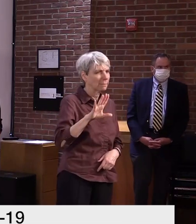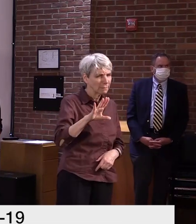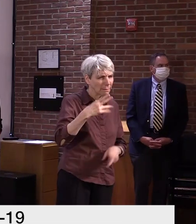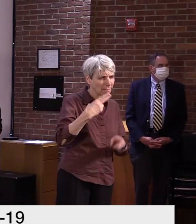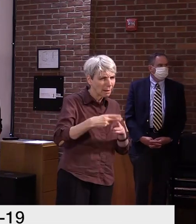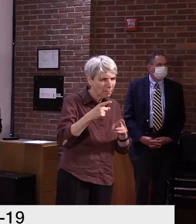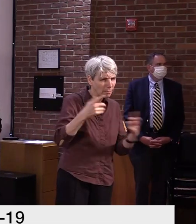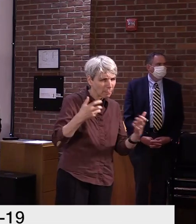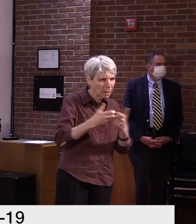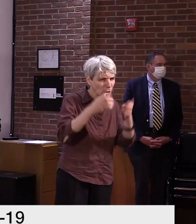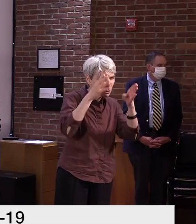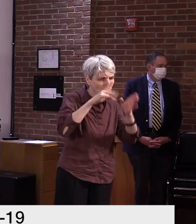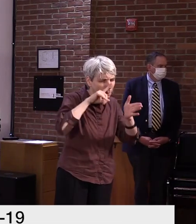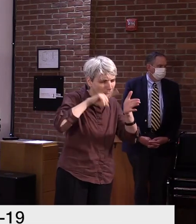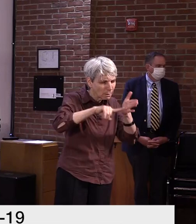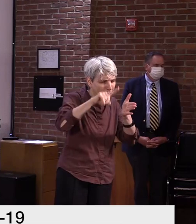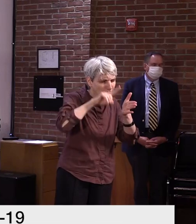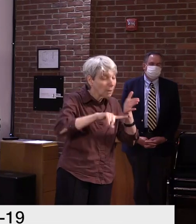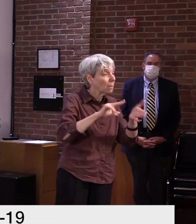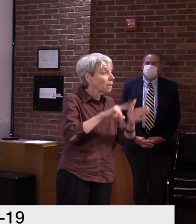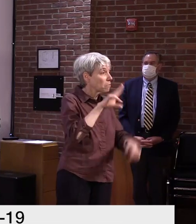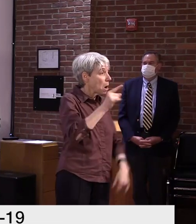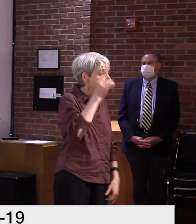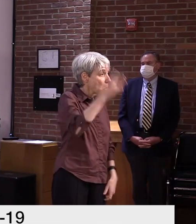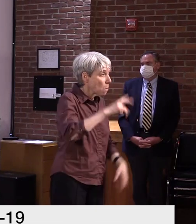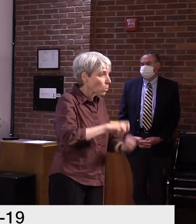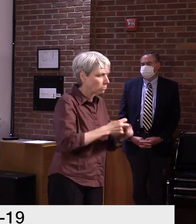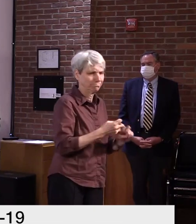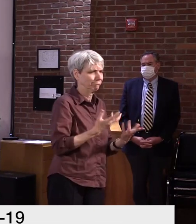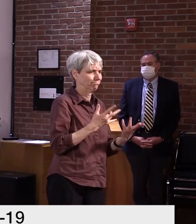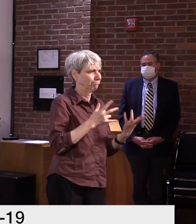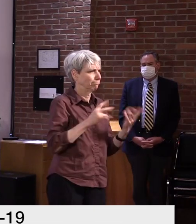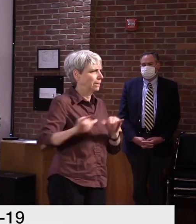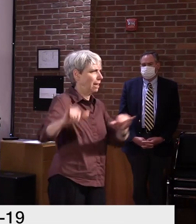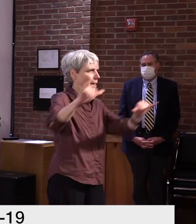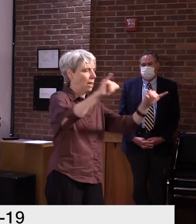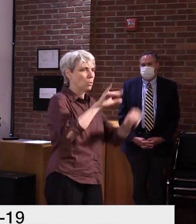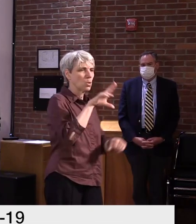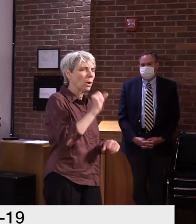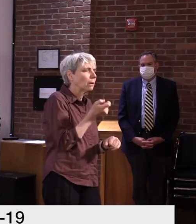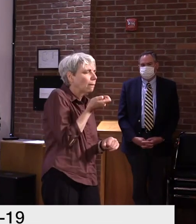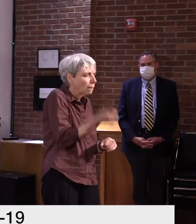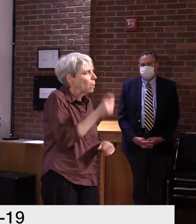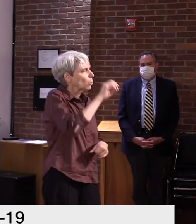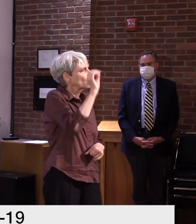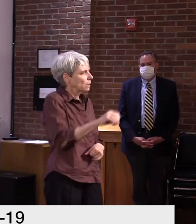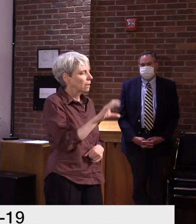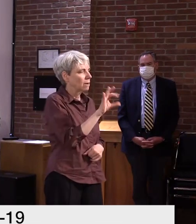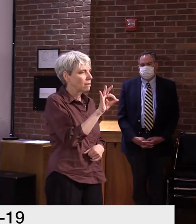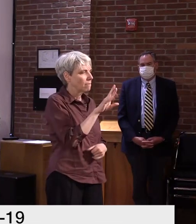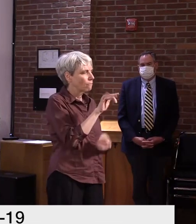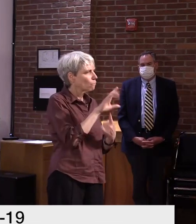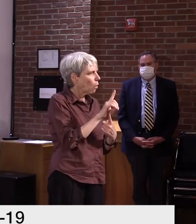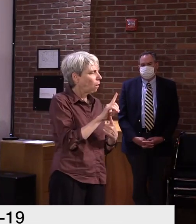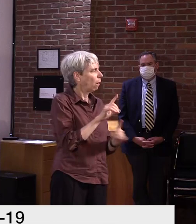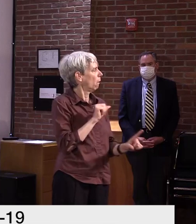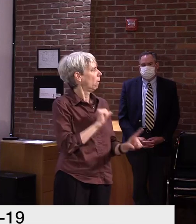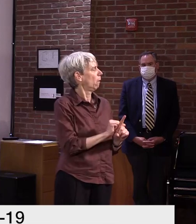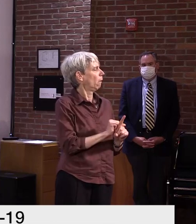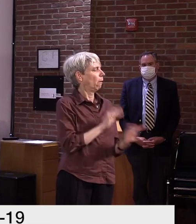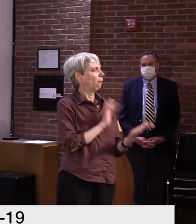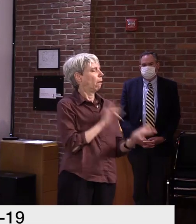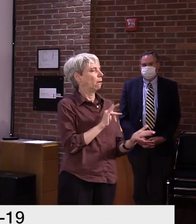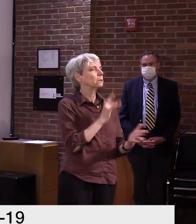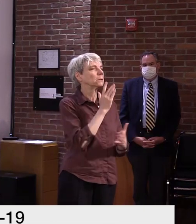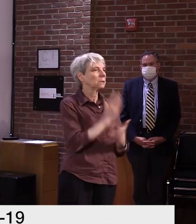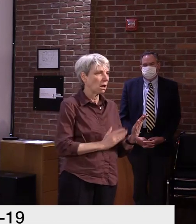any different to Vermont than what we're seeing across the country and from our partners in other states, that there's